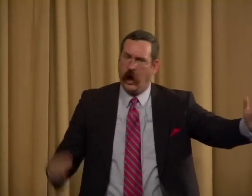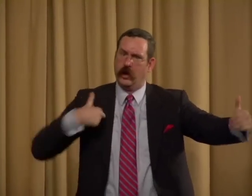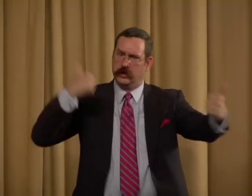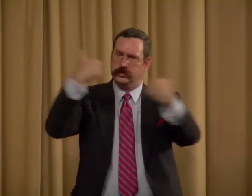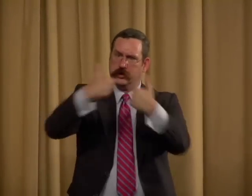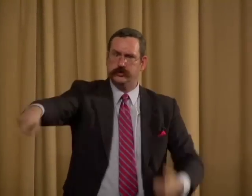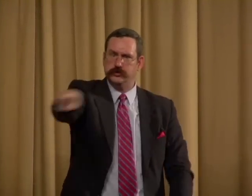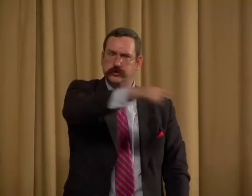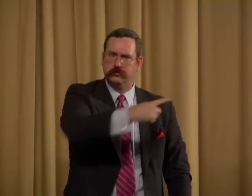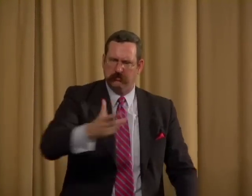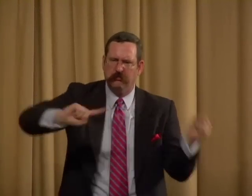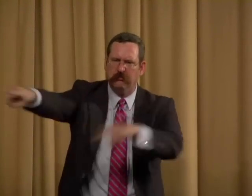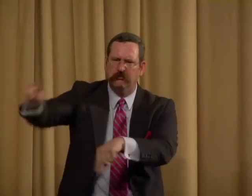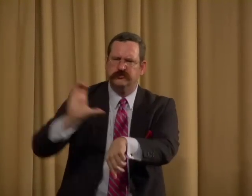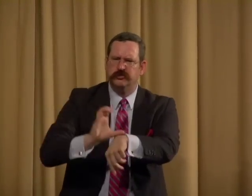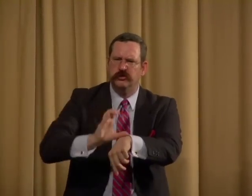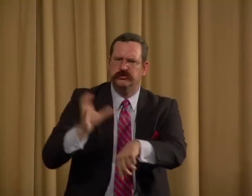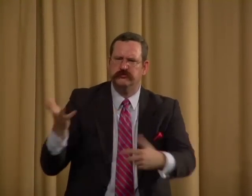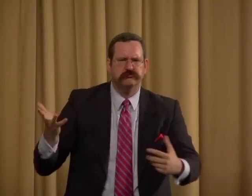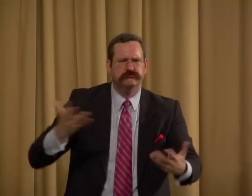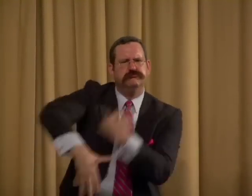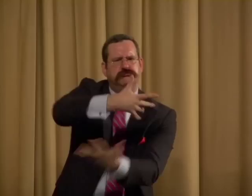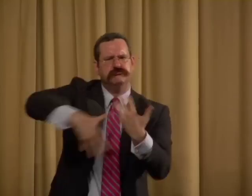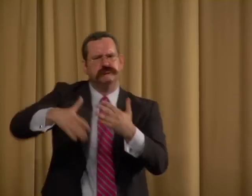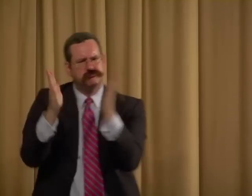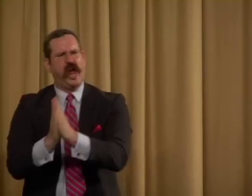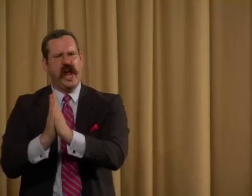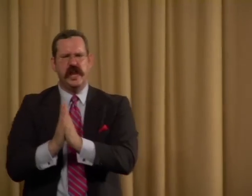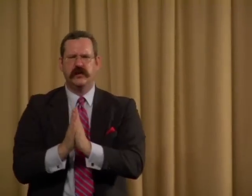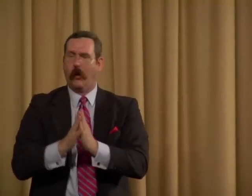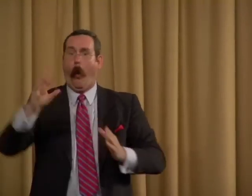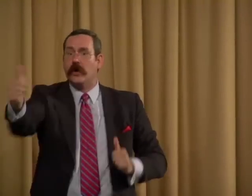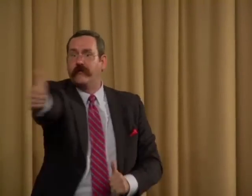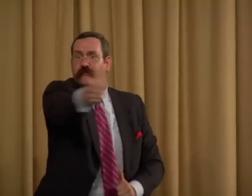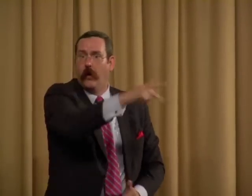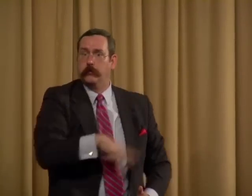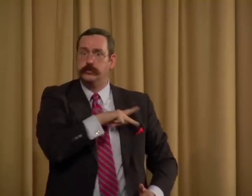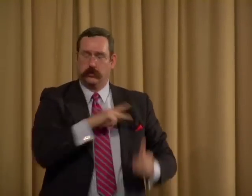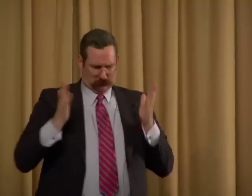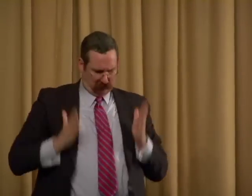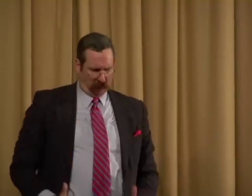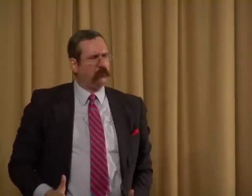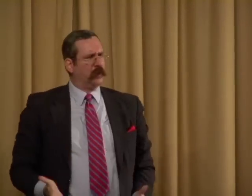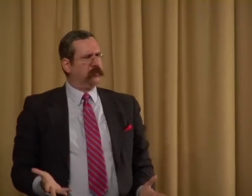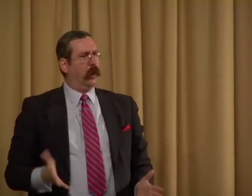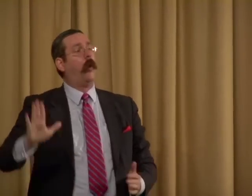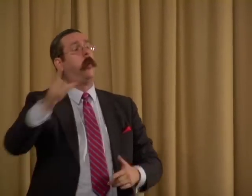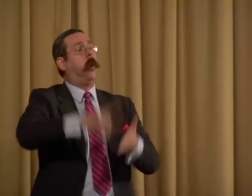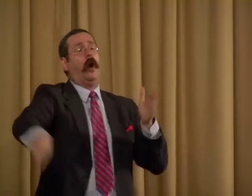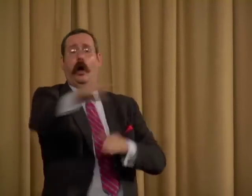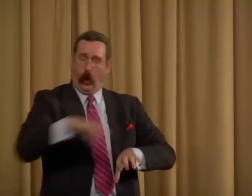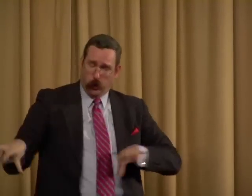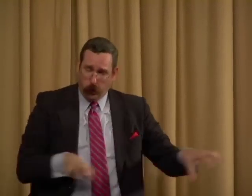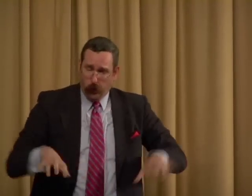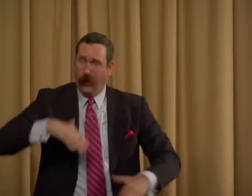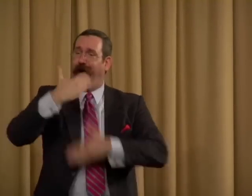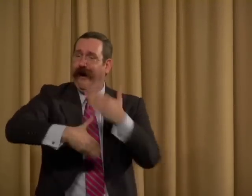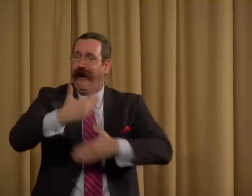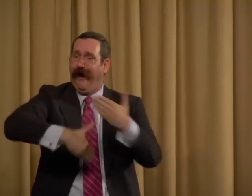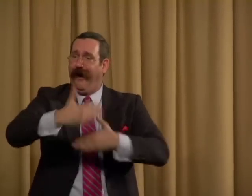passion would grow. I challenge you. Go to church. Pray. Ask your personal, spiritual